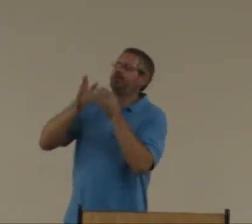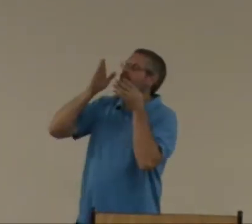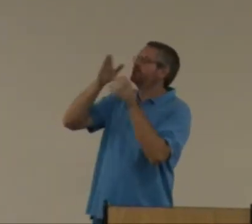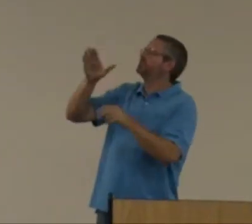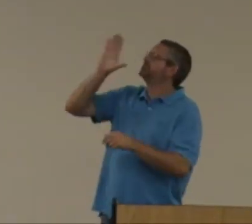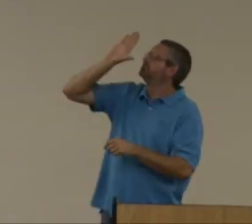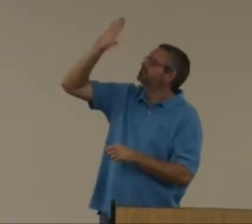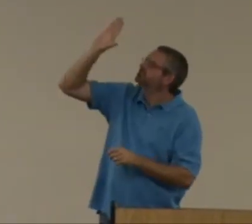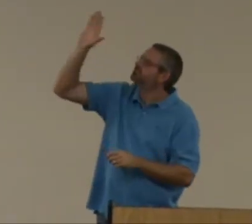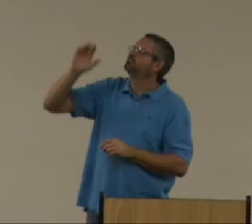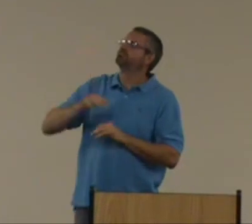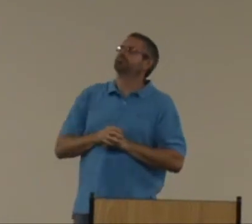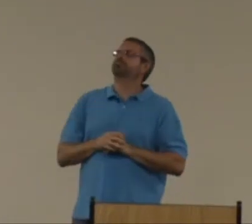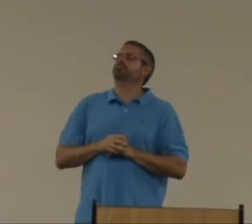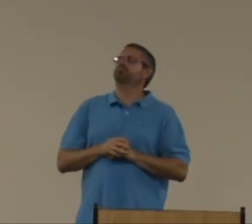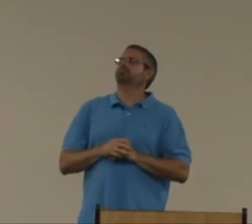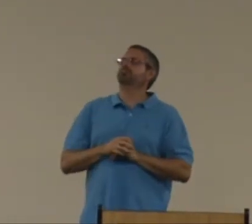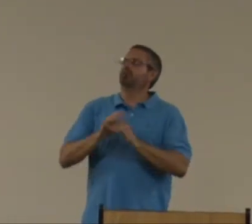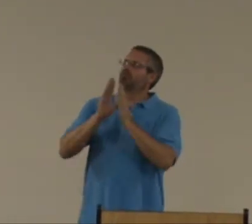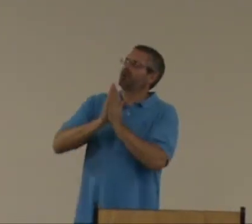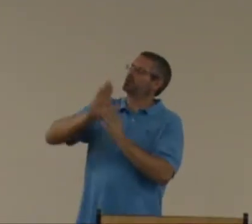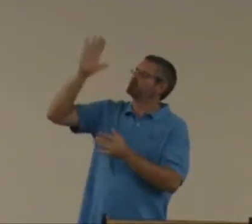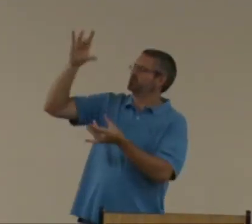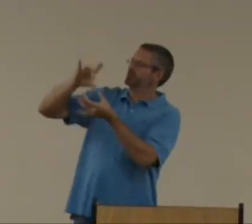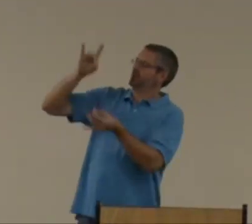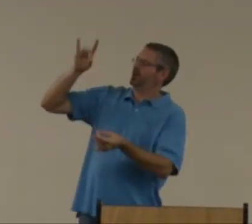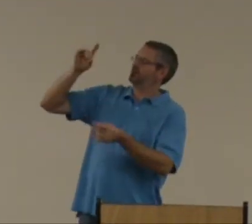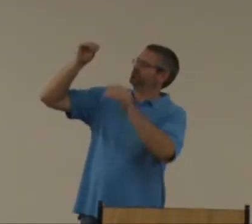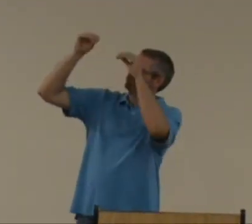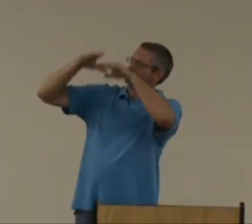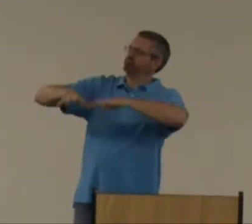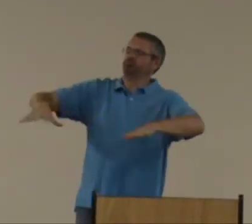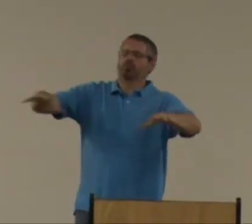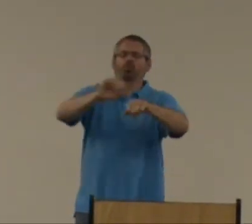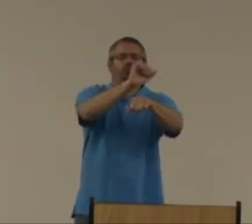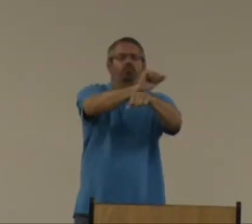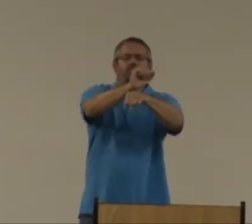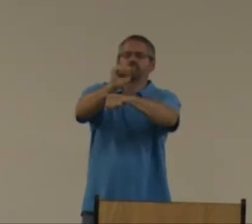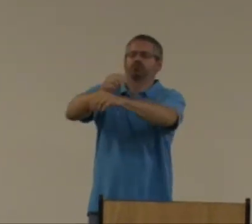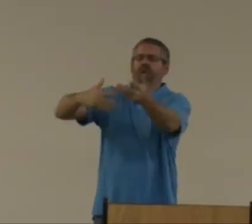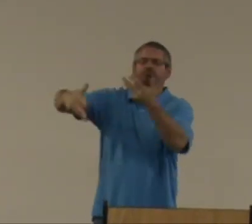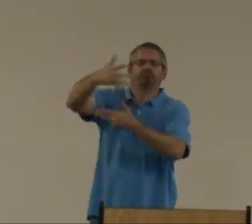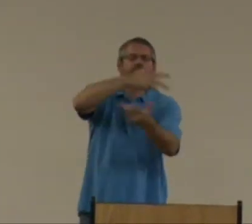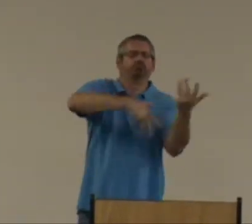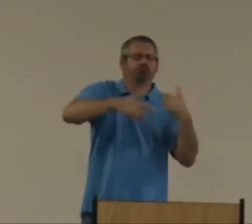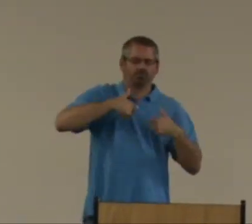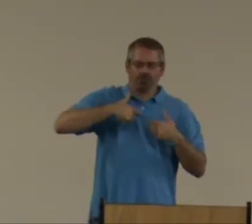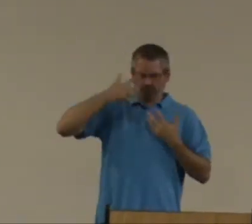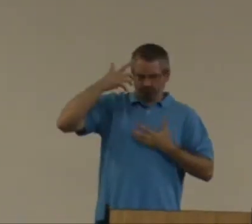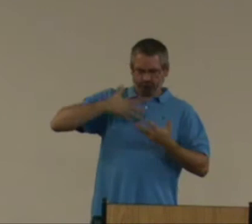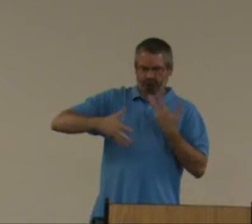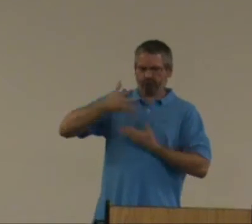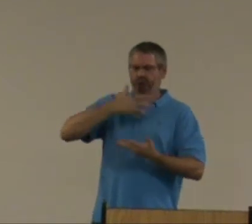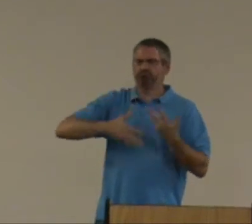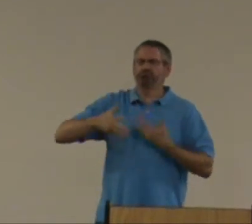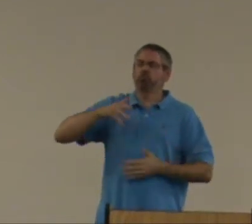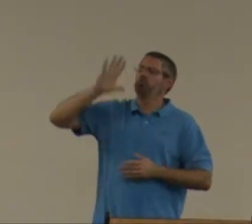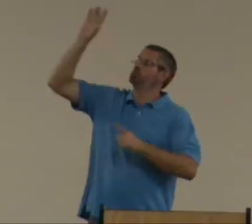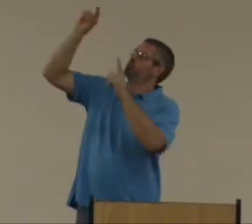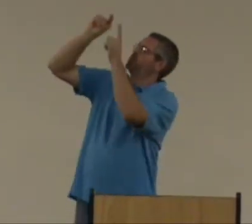We will contain the thoughts on you. Understand your peace. Your spirit. Among us. Working. Working in